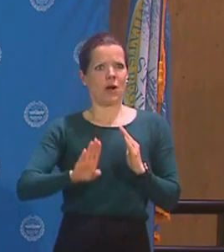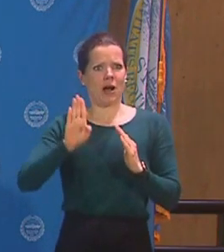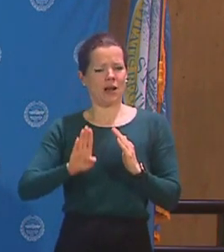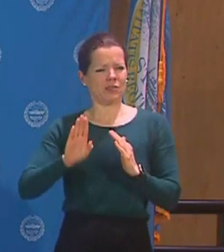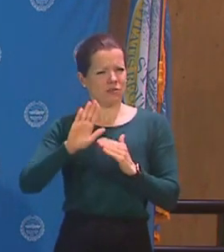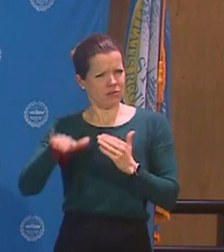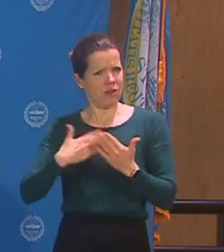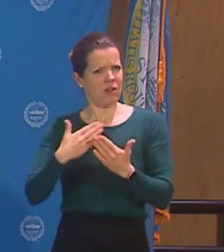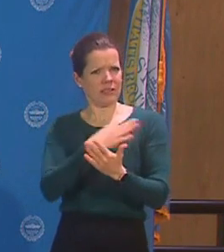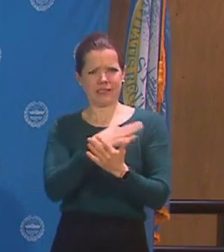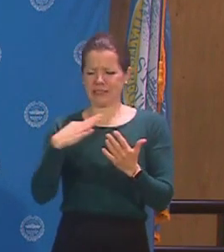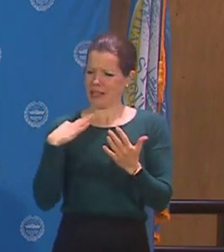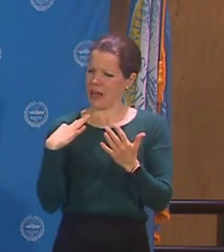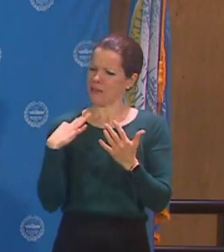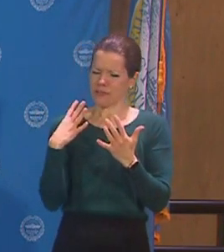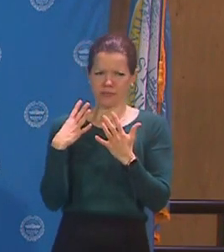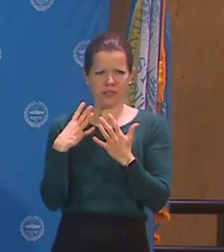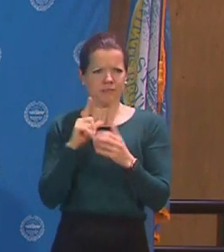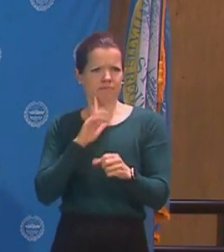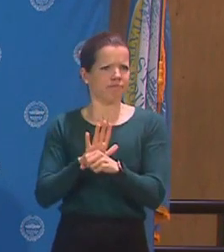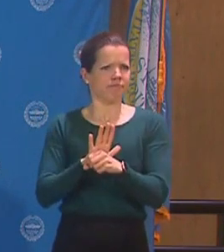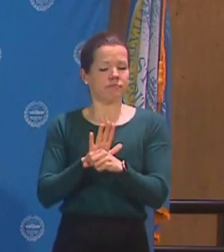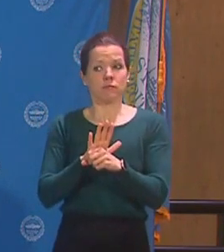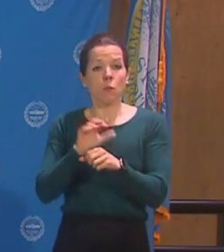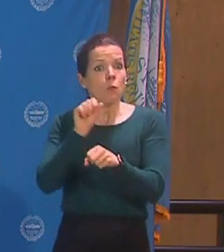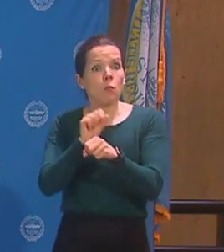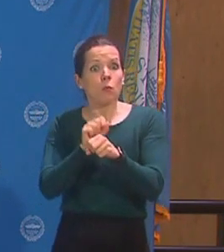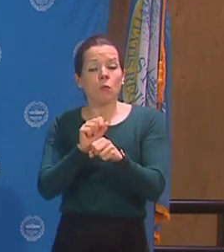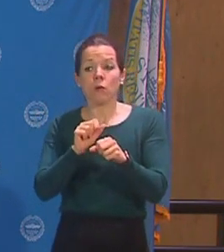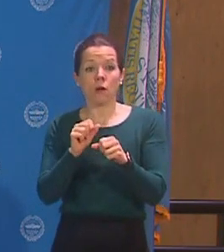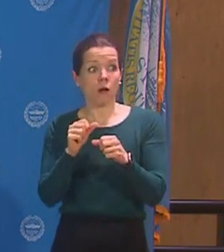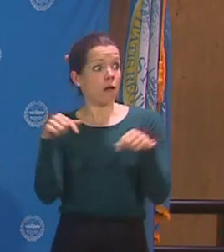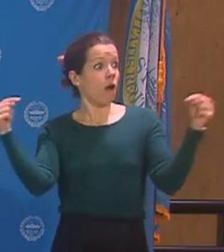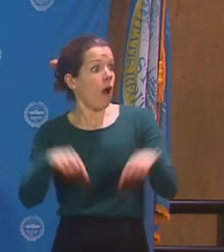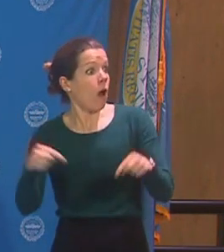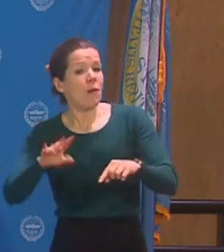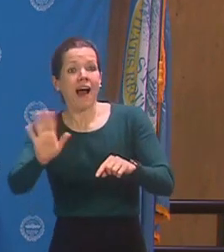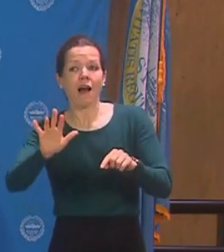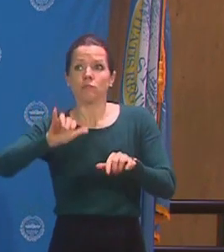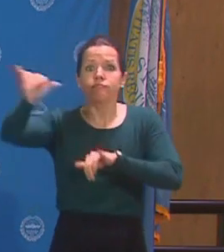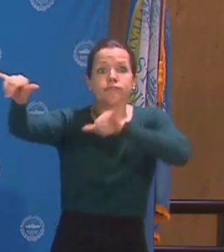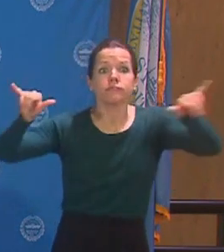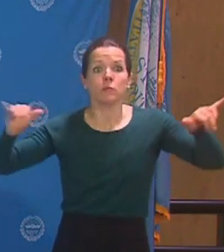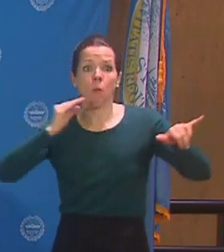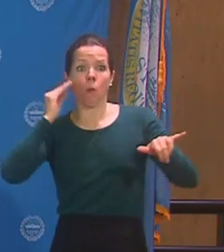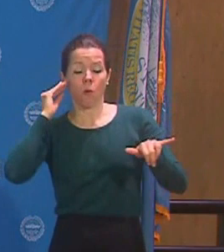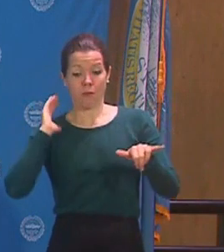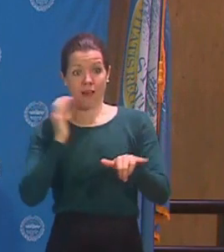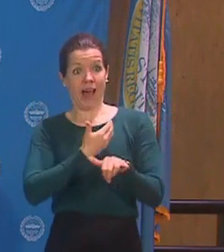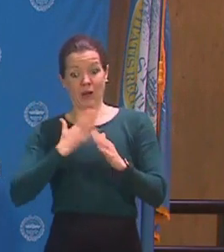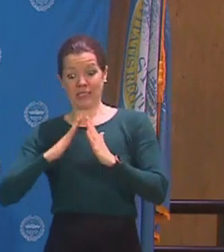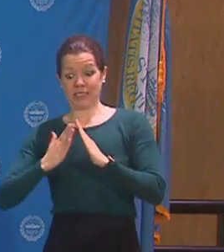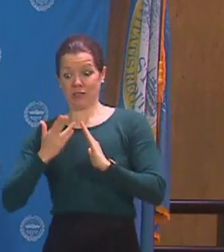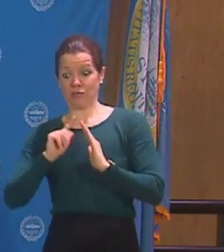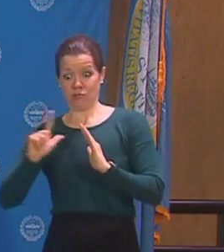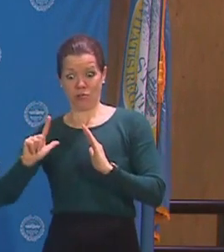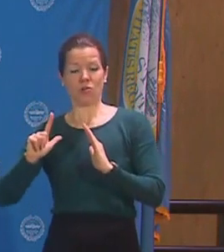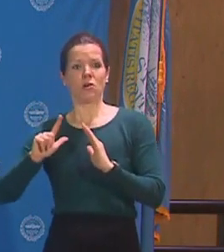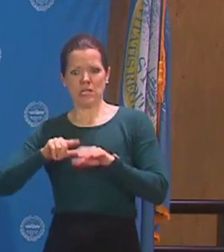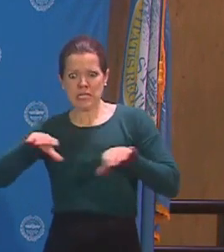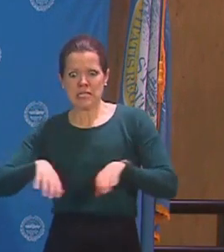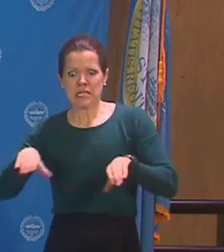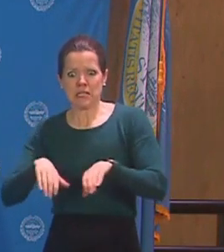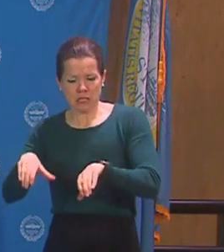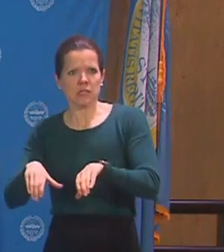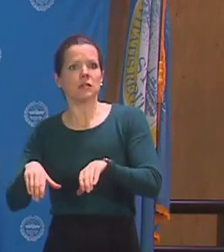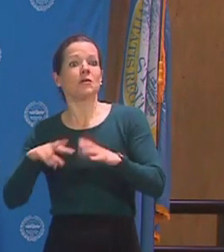many of our people are working doing the city's business from home. So restarting the city government shouldn't be that hard. We are going to be working with the